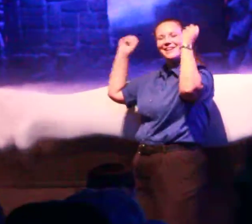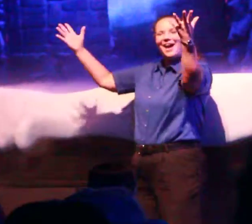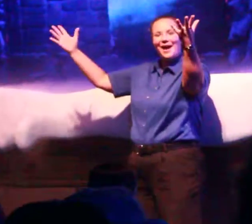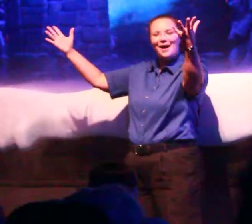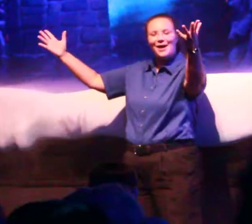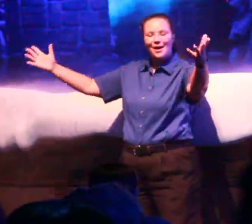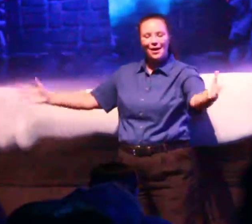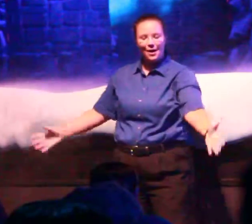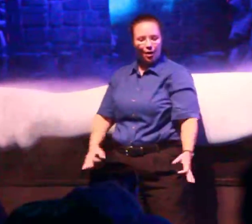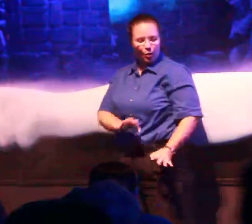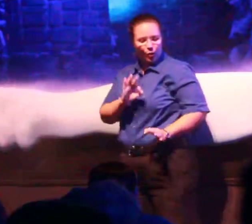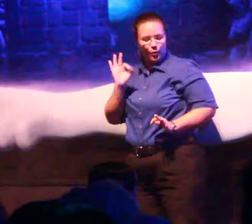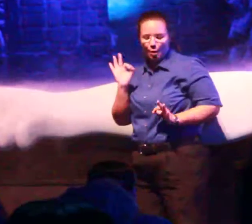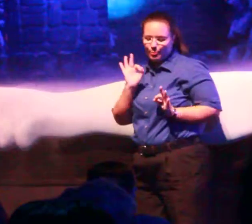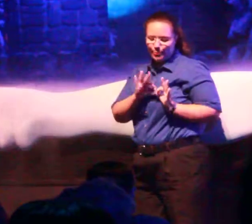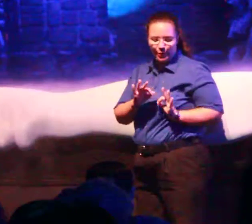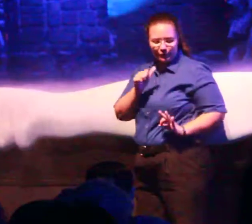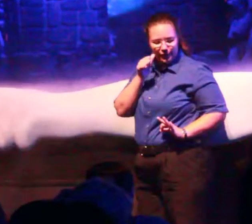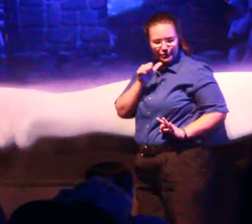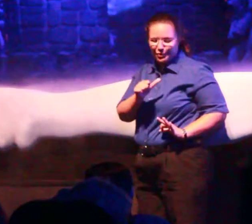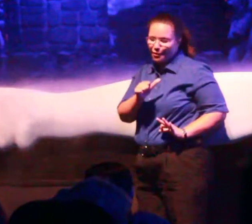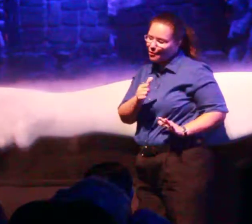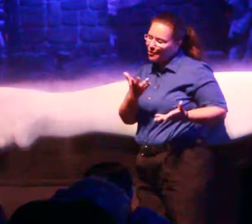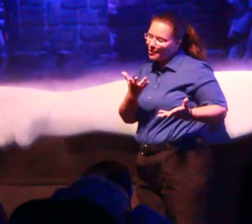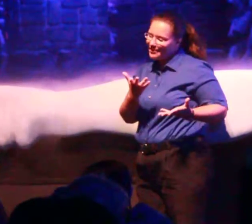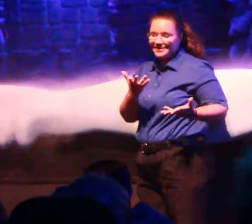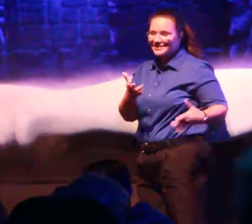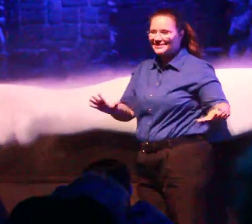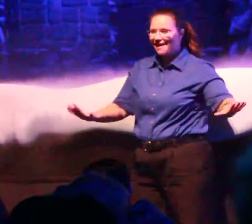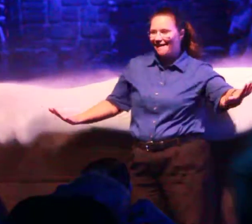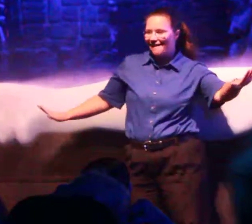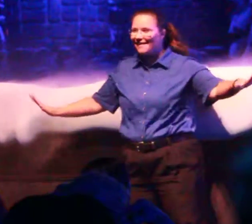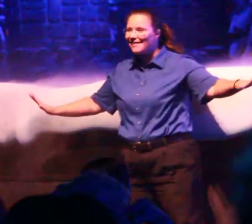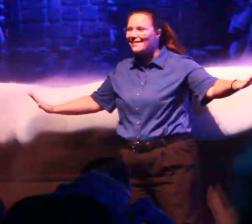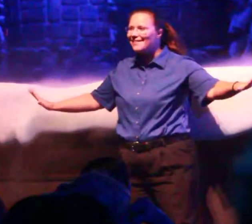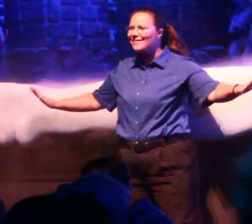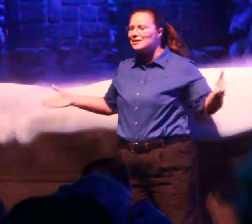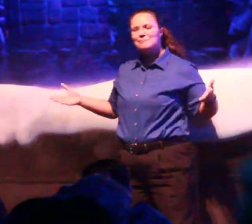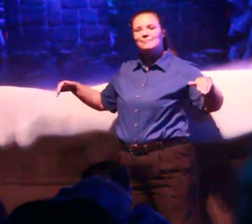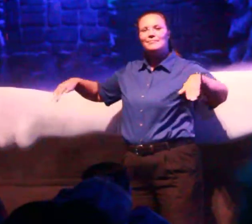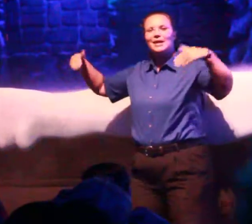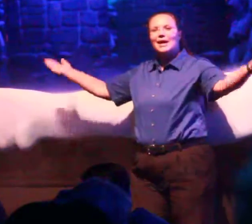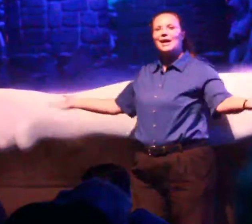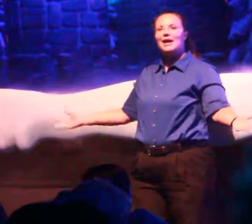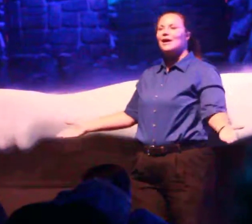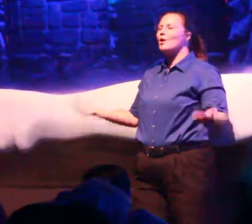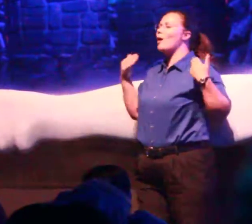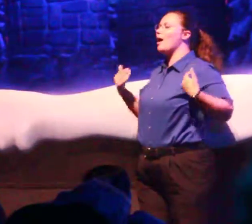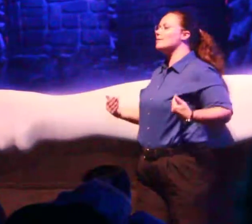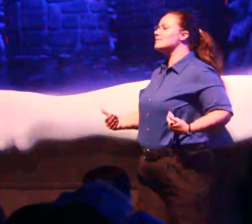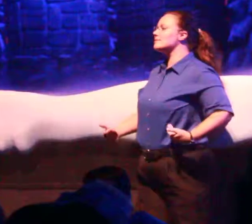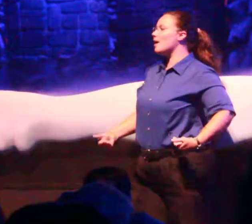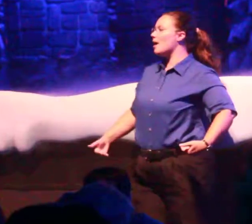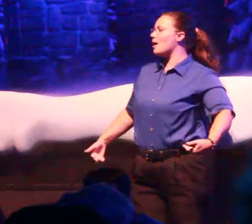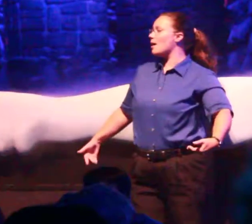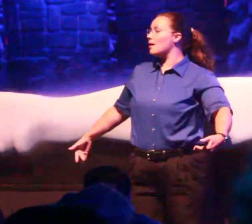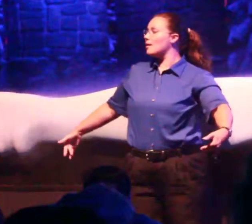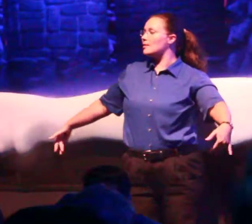go, let it me know it's gone Here I can stand